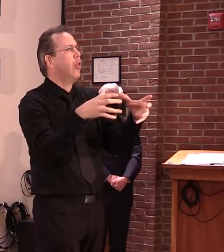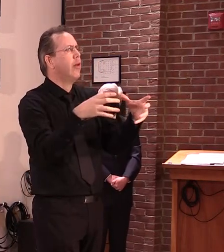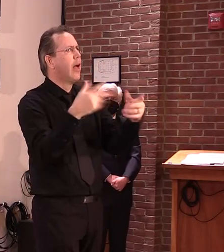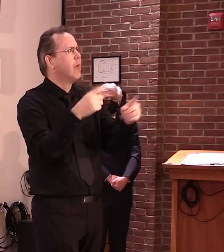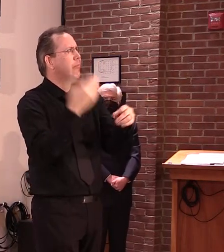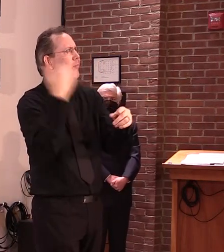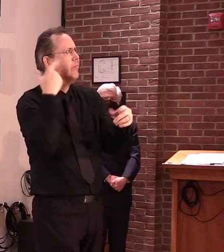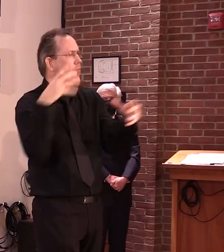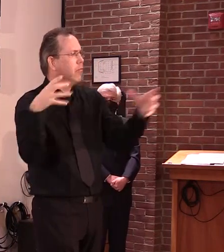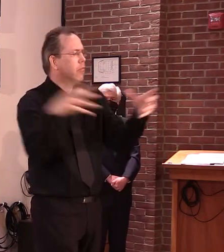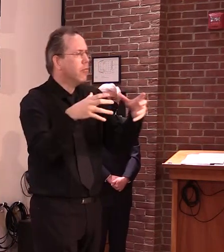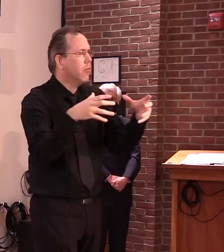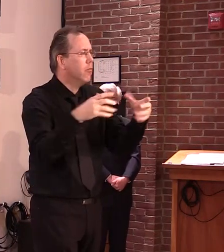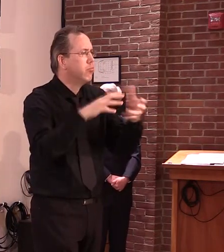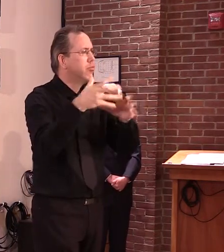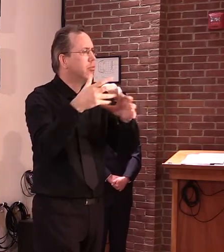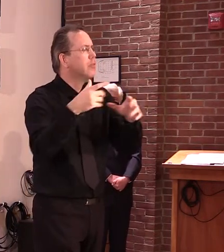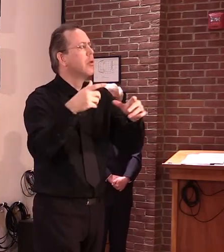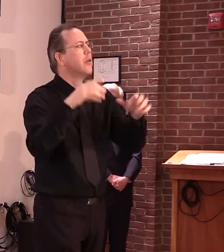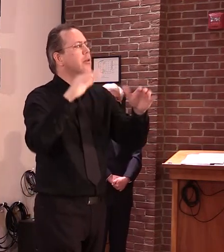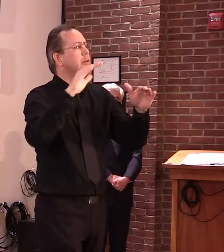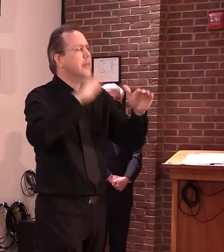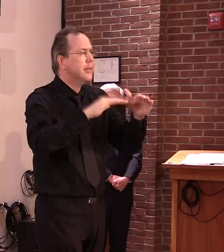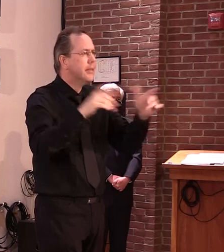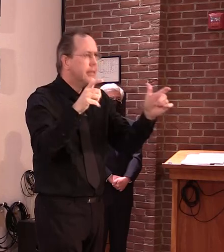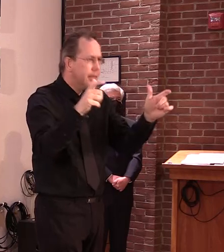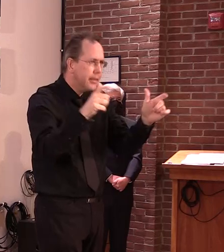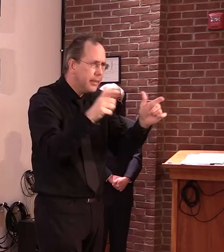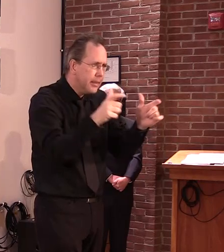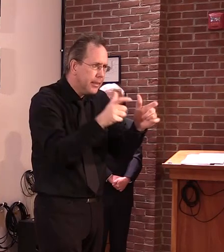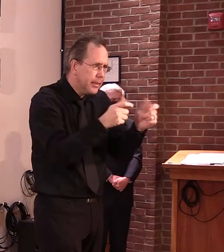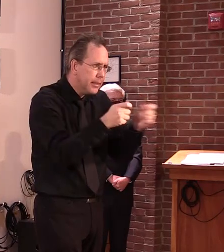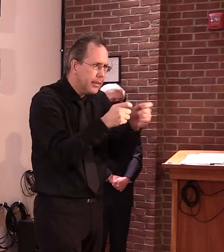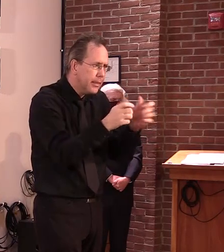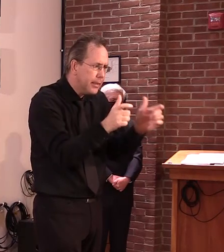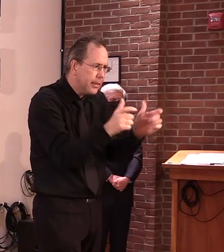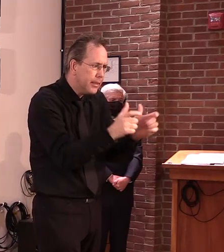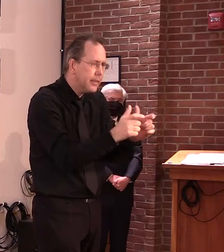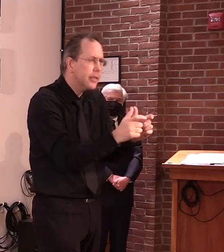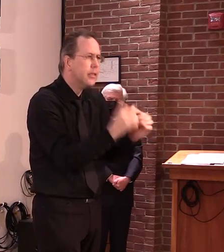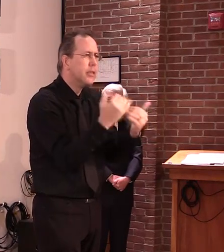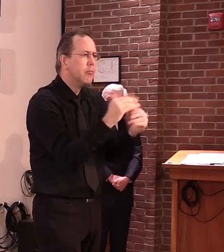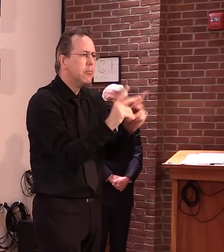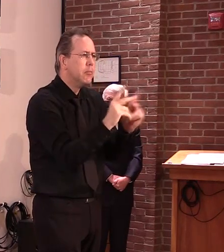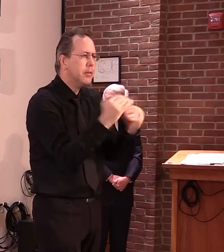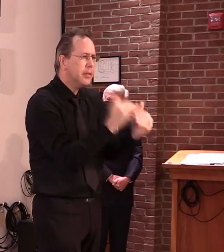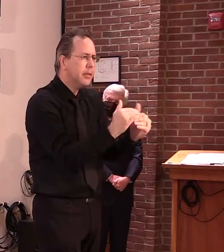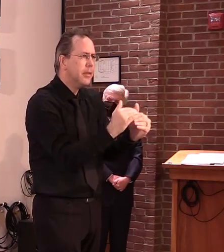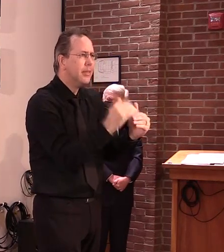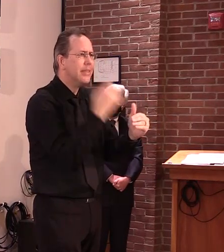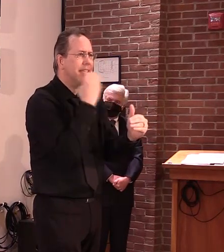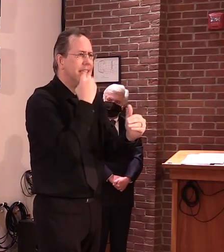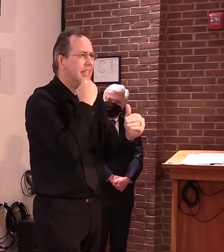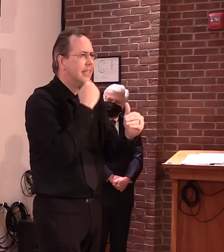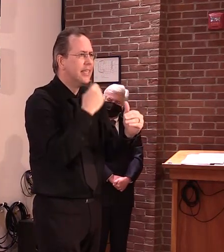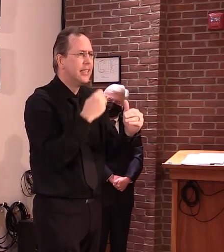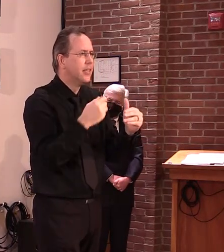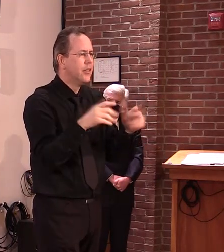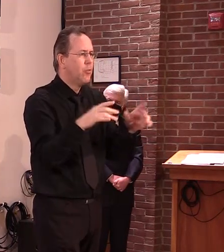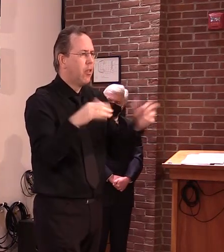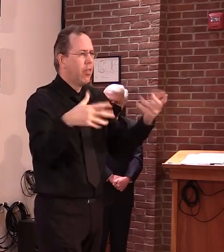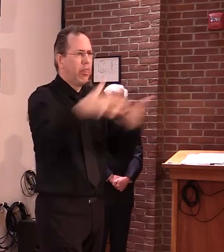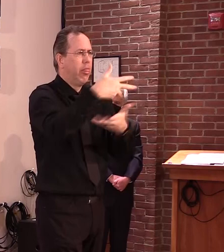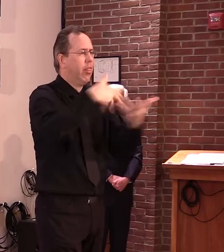to 100 to 50 to 10 eventually. So I think what you'll see is the same type of ramp up